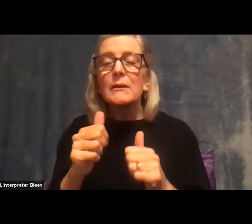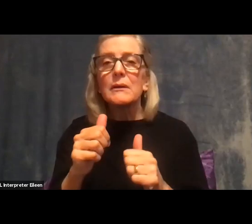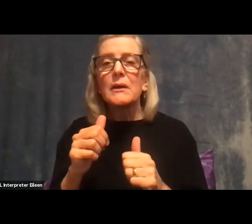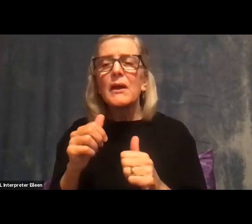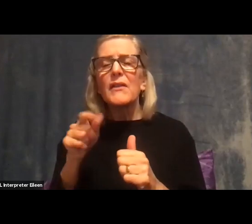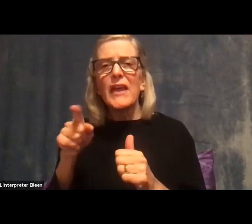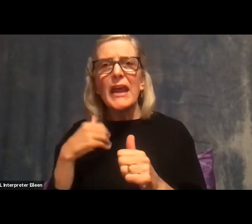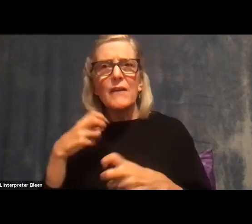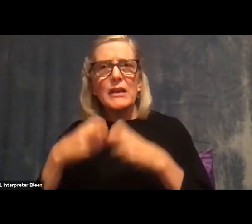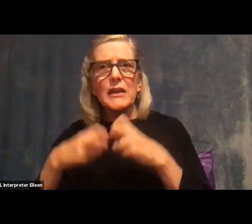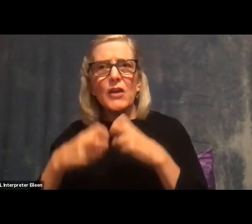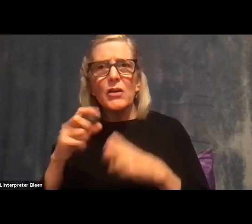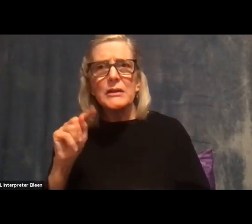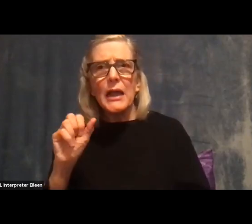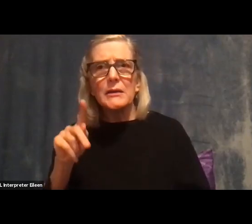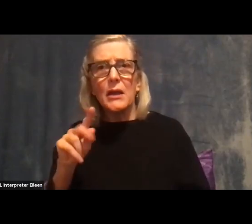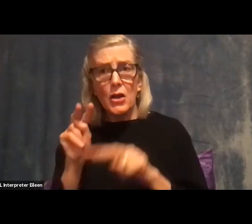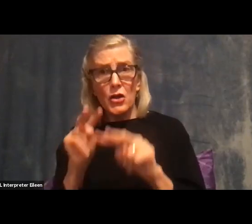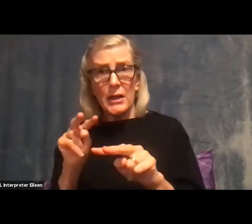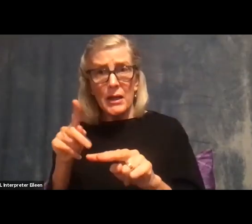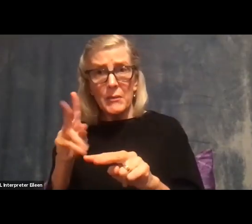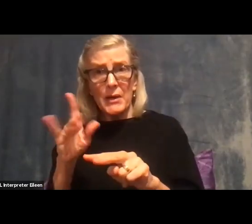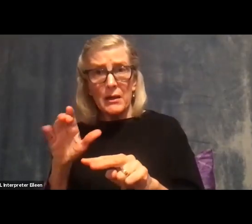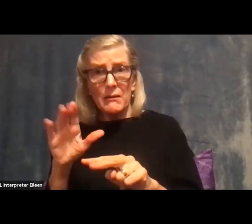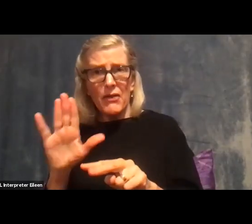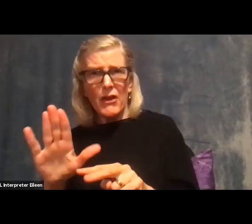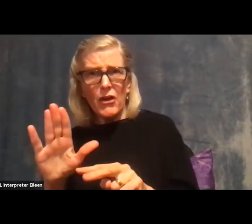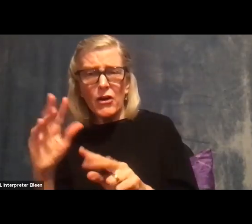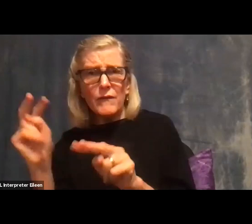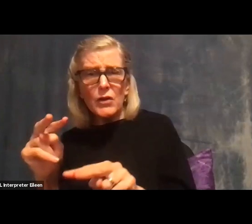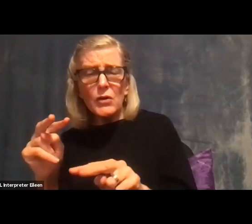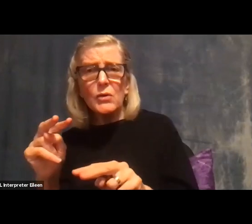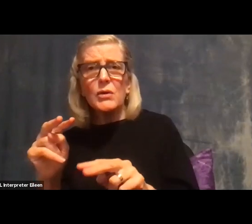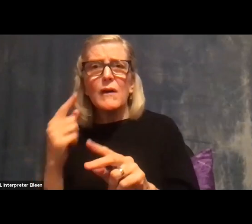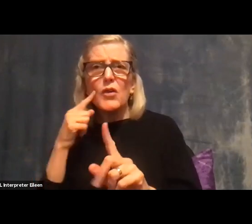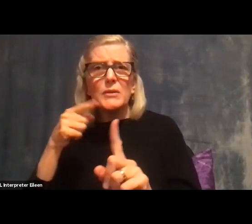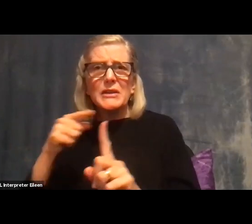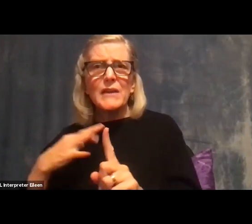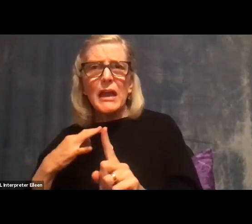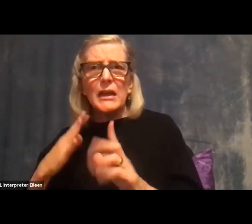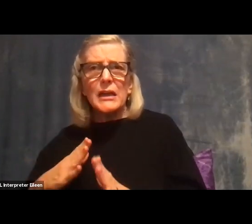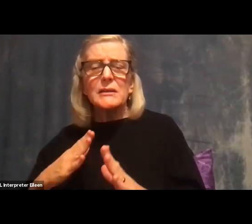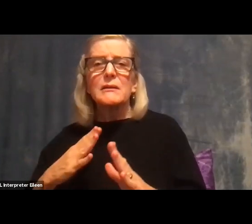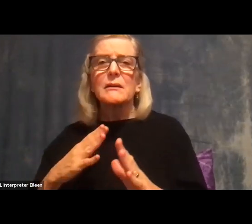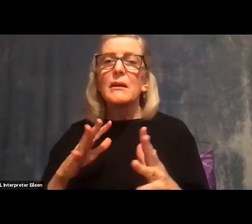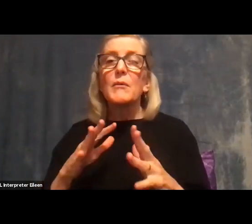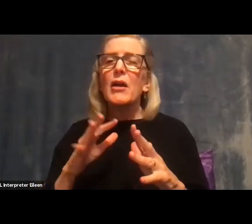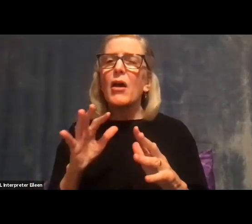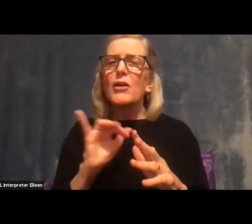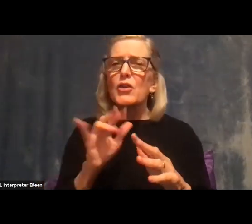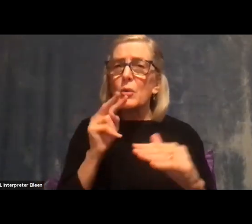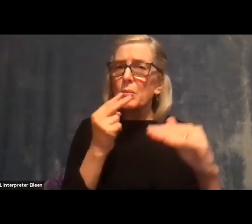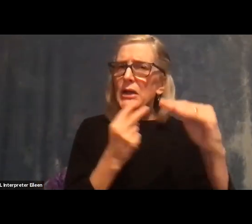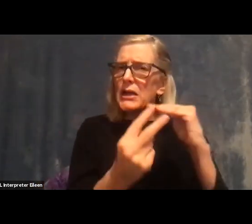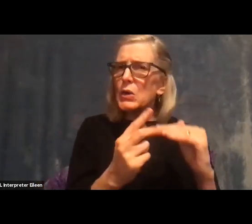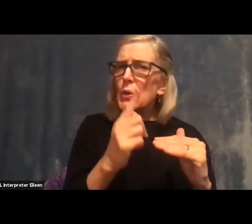predicting public opinion or support for particular candidates, but also predicting who's actually going to turn out to vote. So they're not only